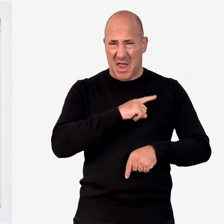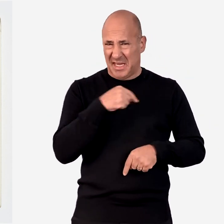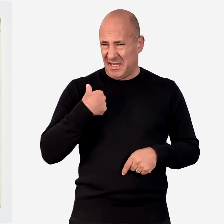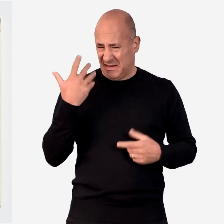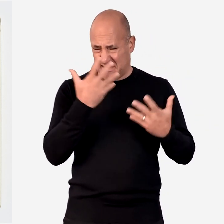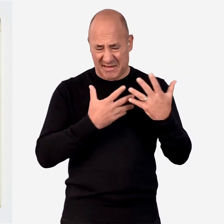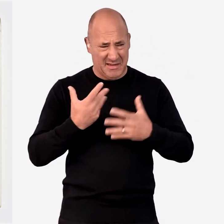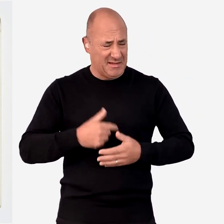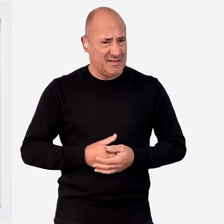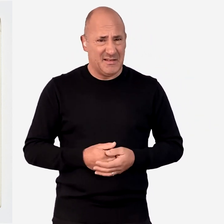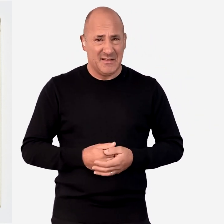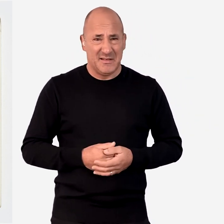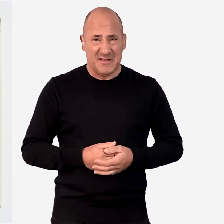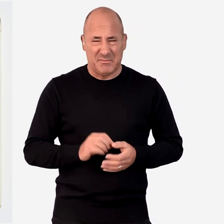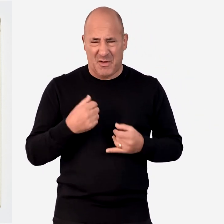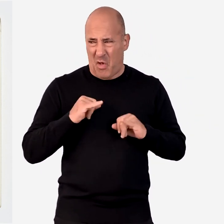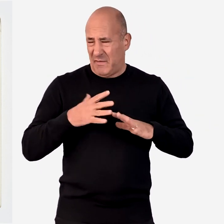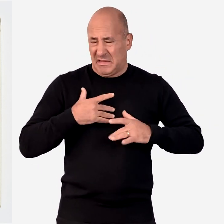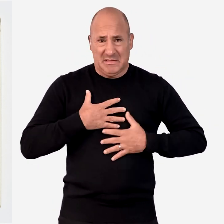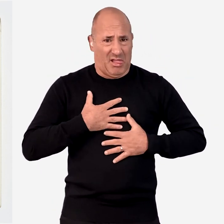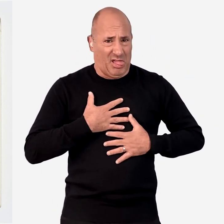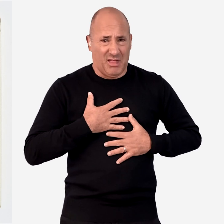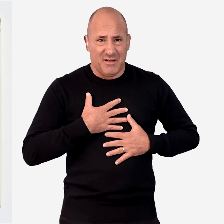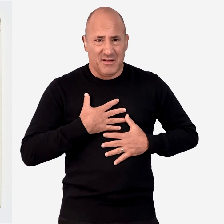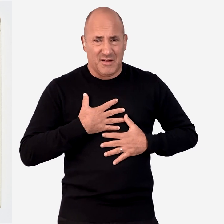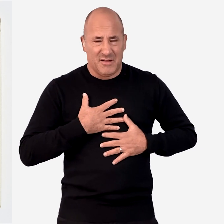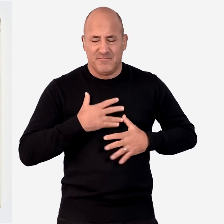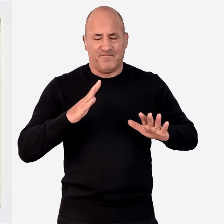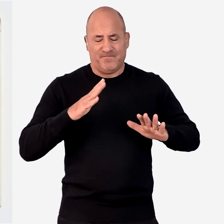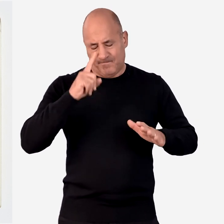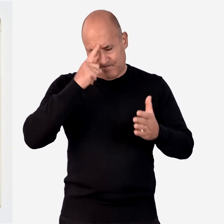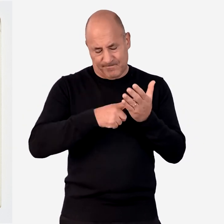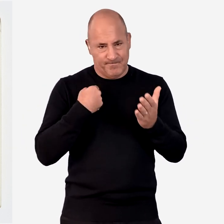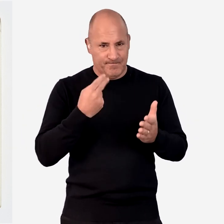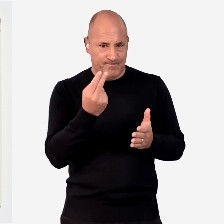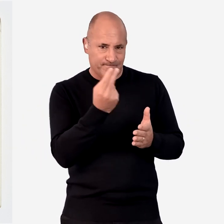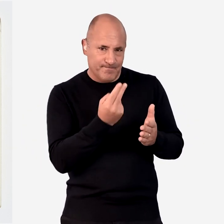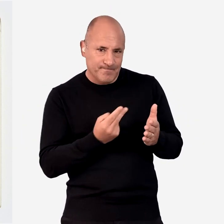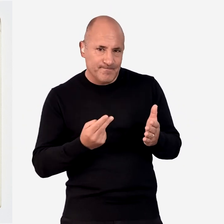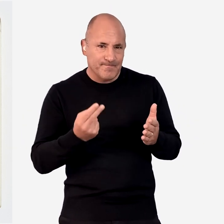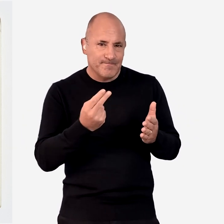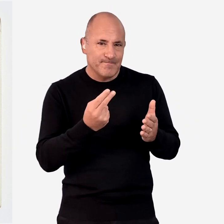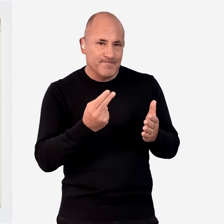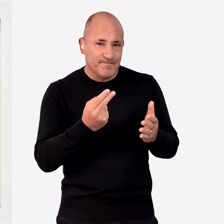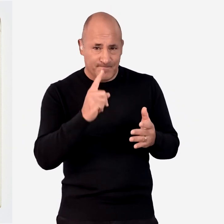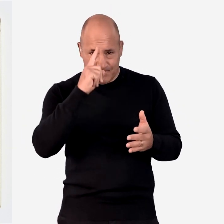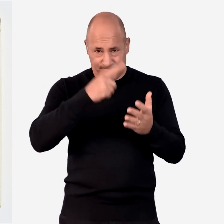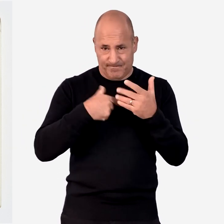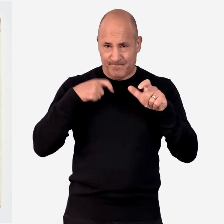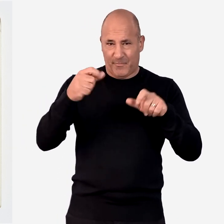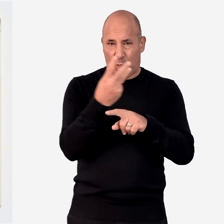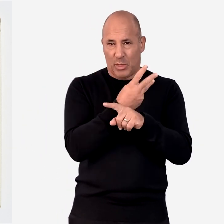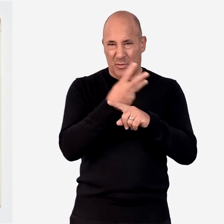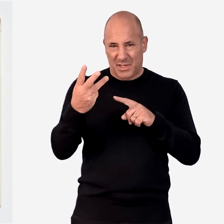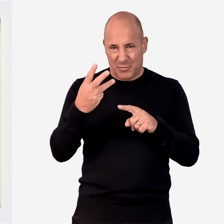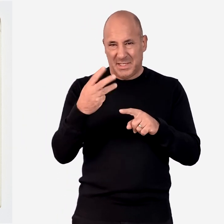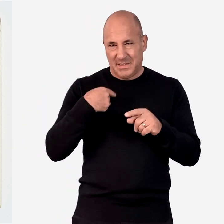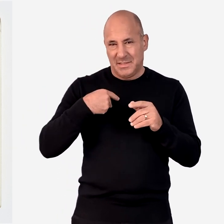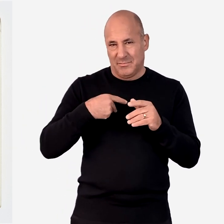this day centre, slightly horrified. But then I did this drawing. I decided to do drawings while I